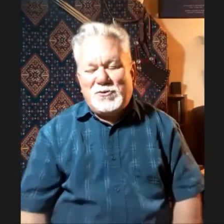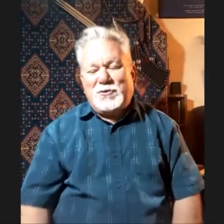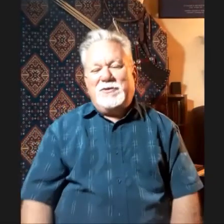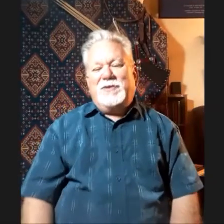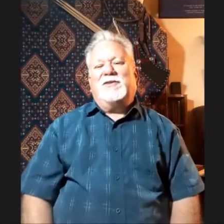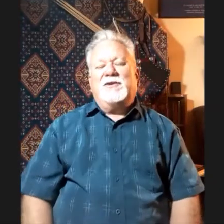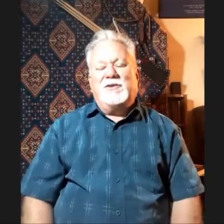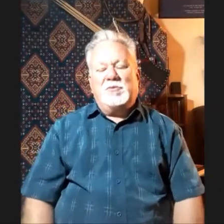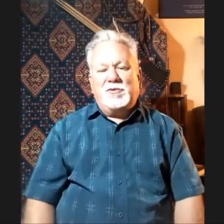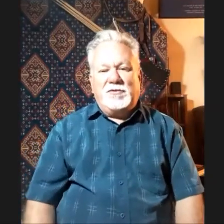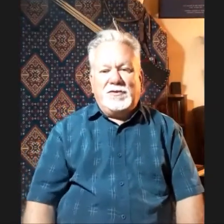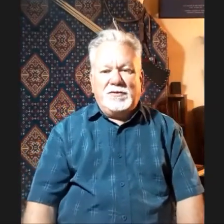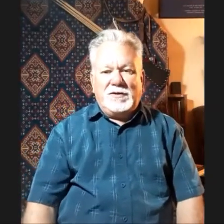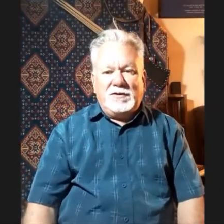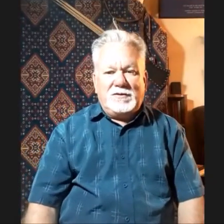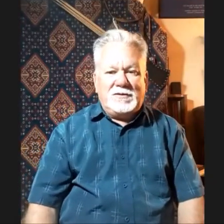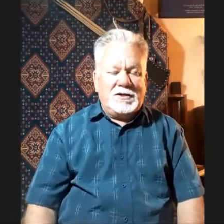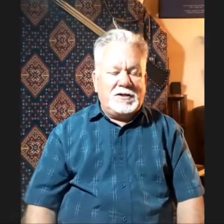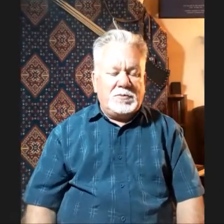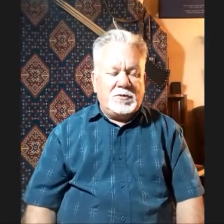of warfare on the peripheries of the Samanian Empire.